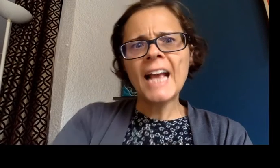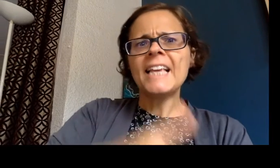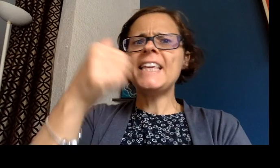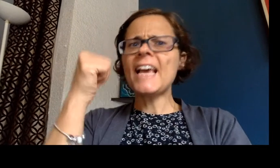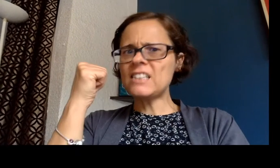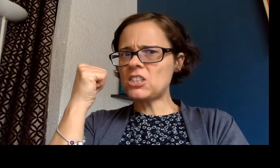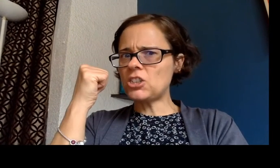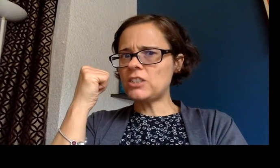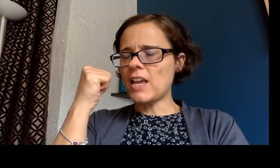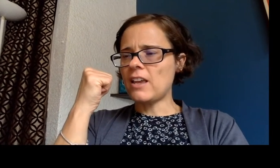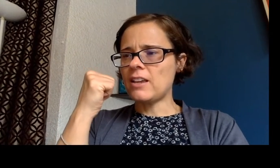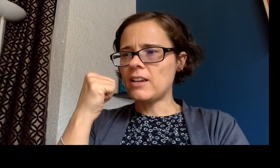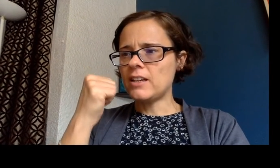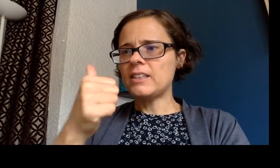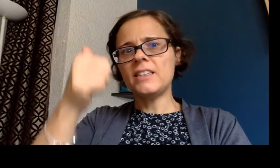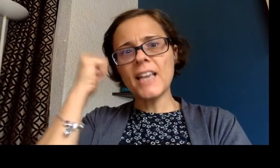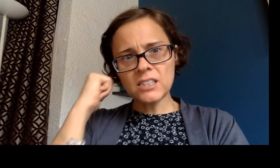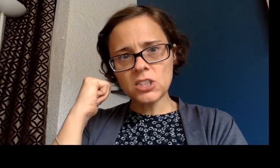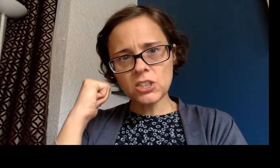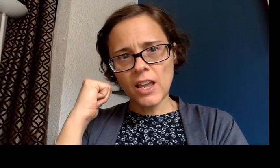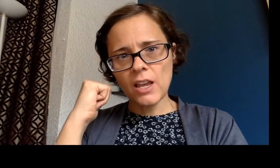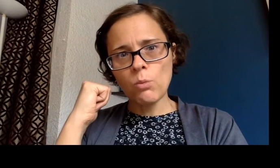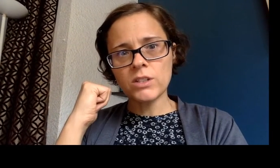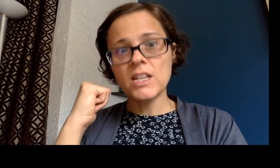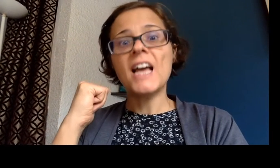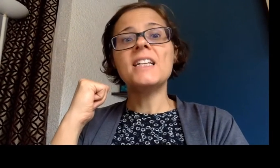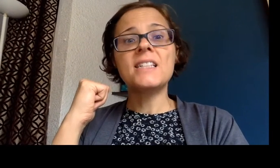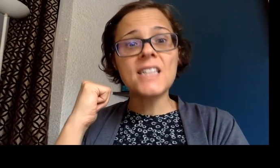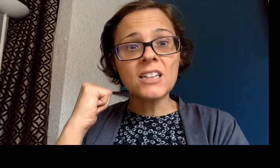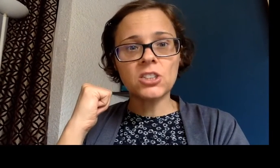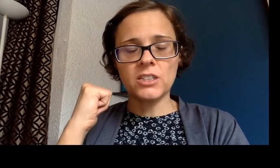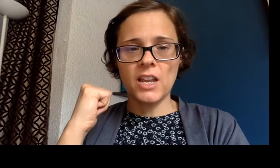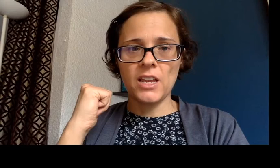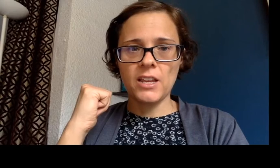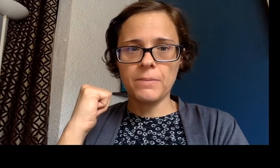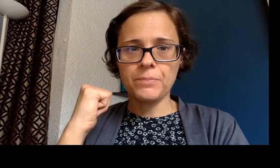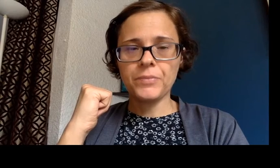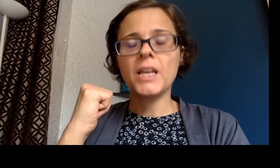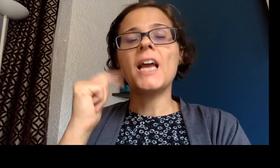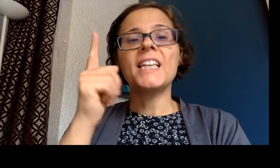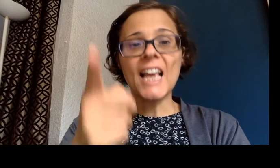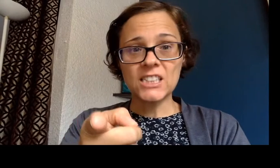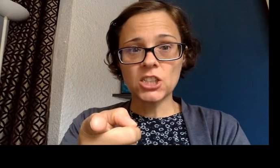Yesterday. Yesterday was Saturday. Today.